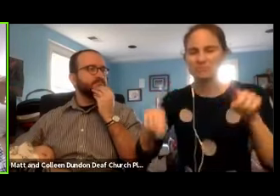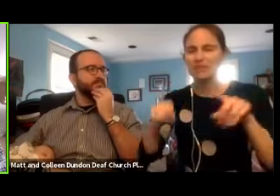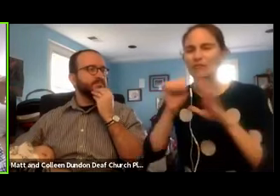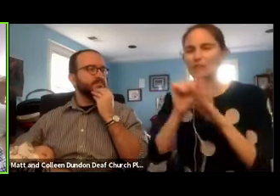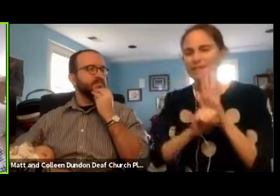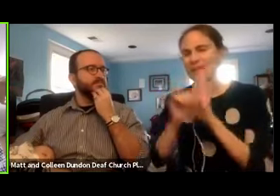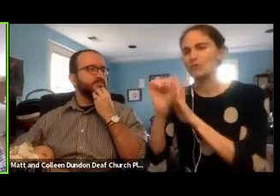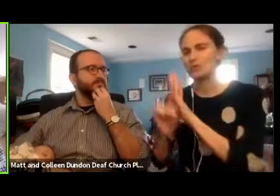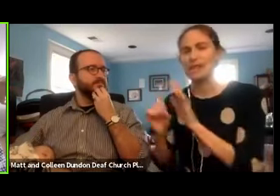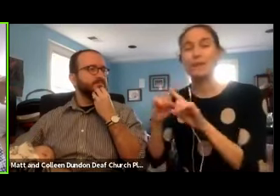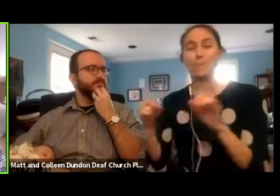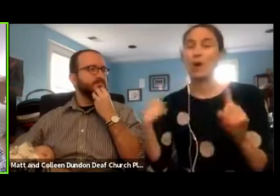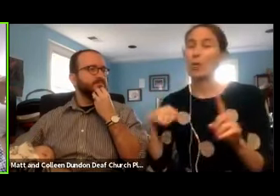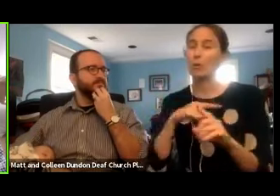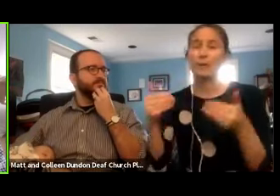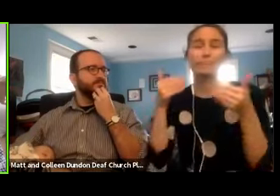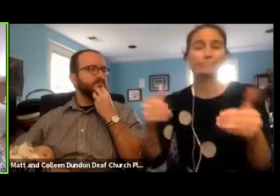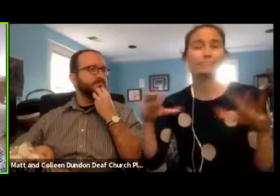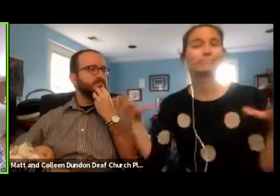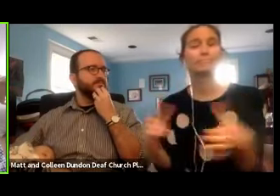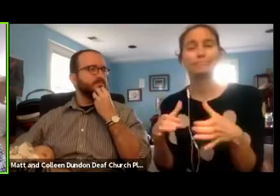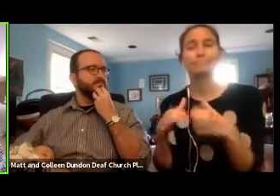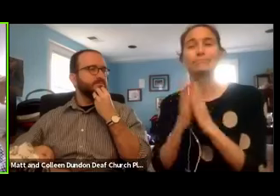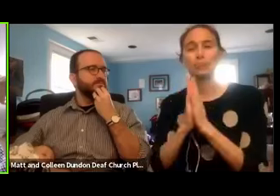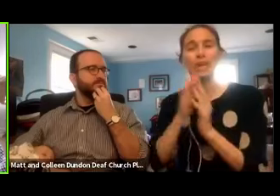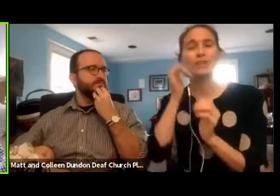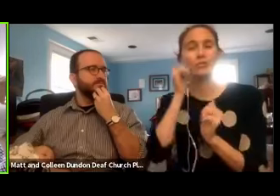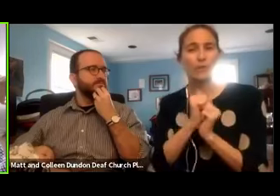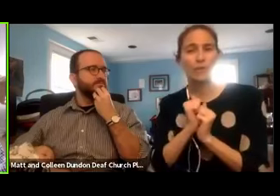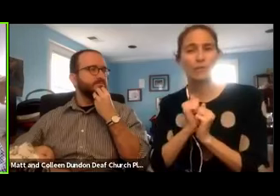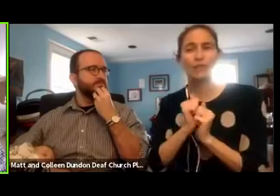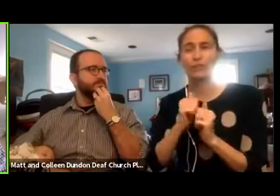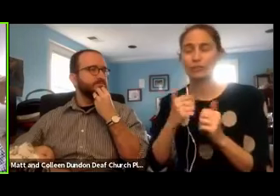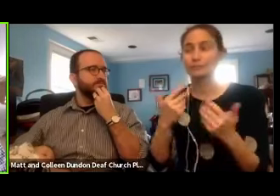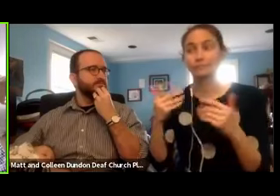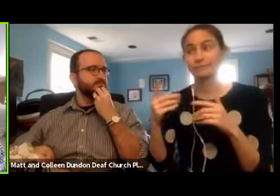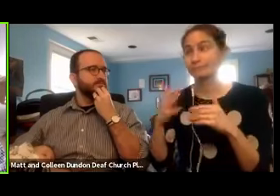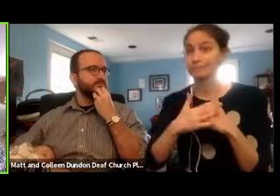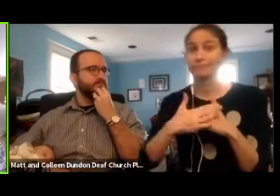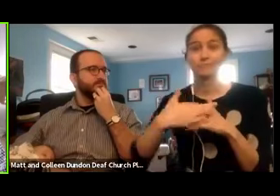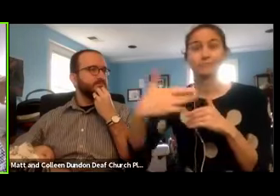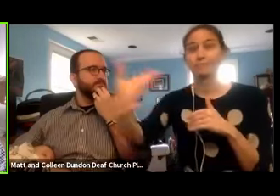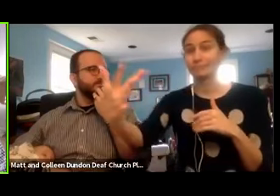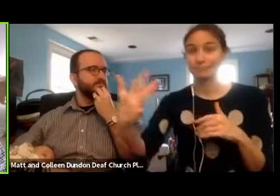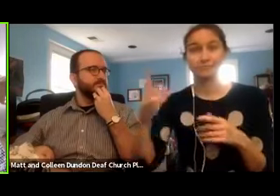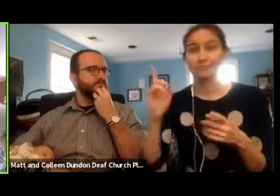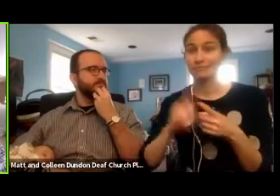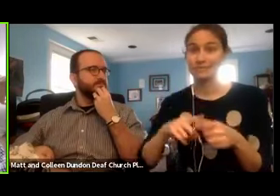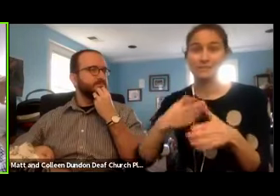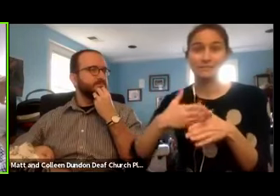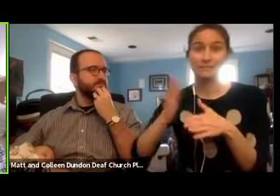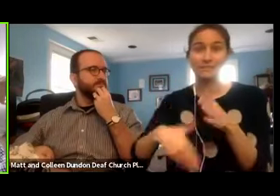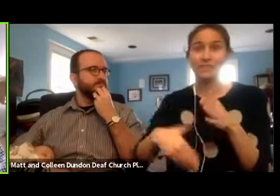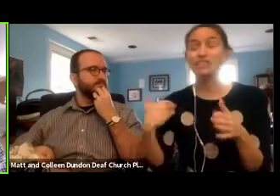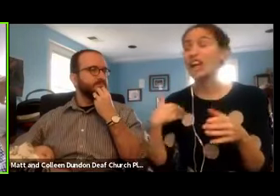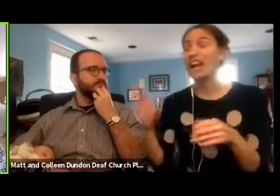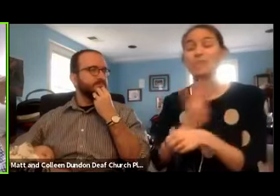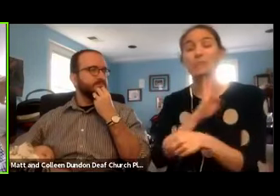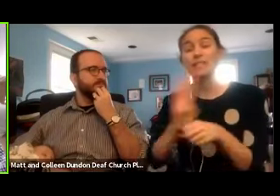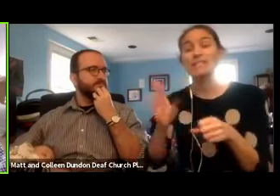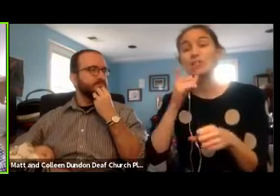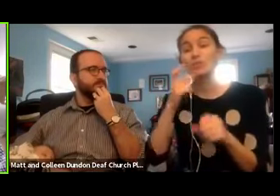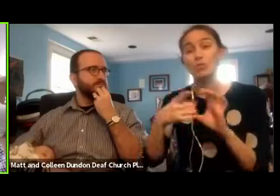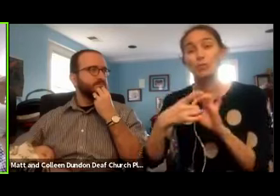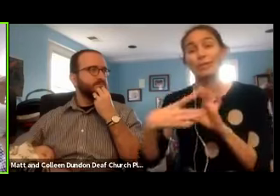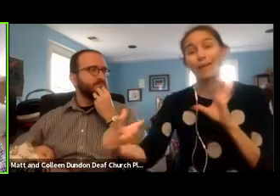And so that's my heartbeat. I'll continue to do this. And I have other guests. I have businesses who've had to let employees go. have